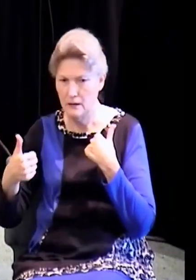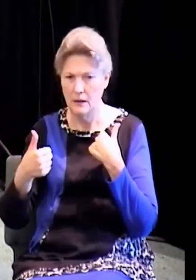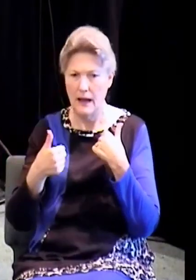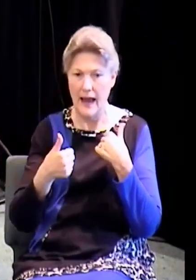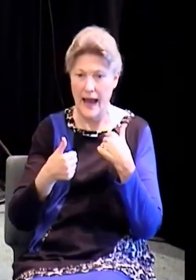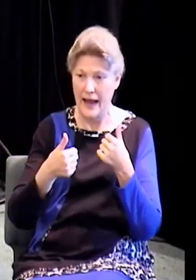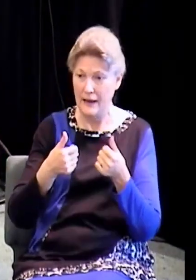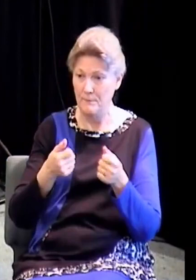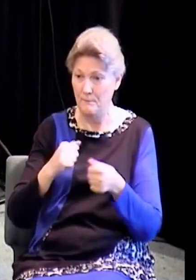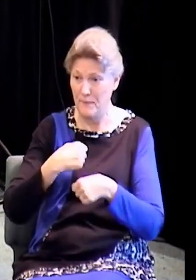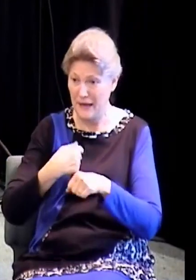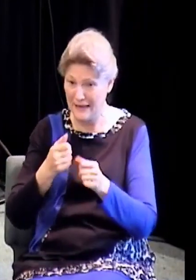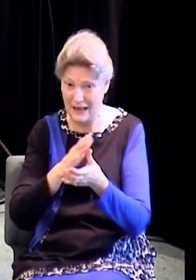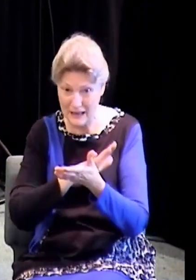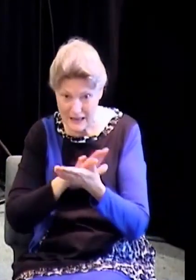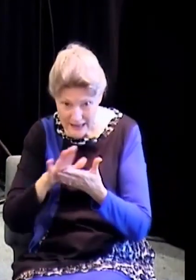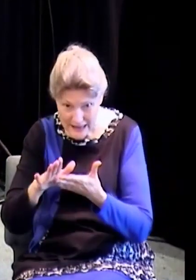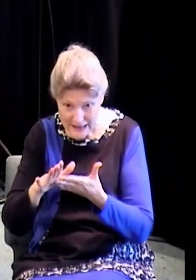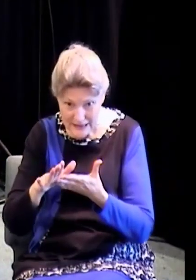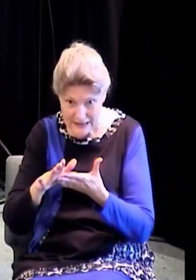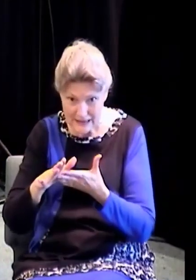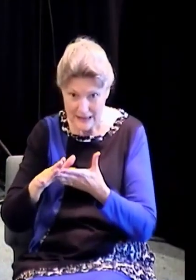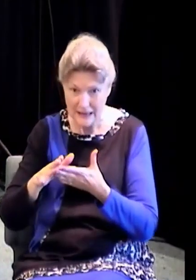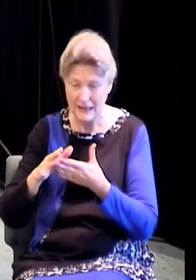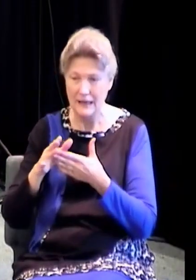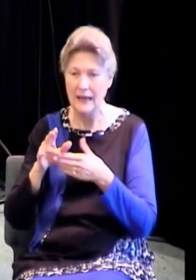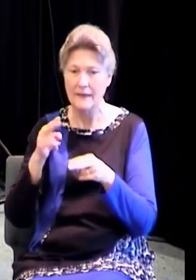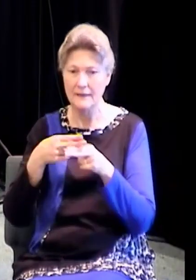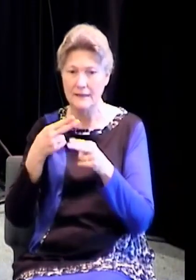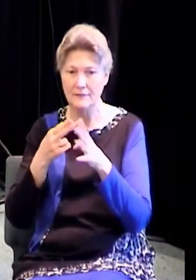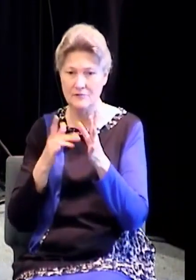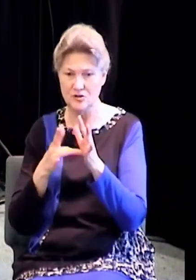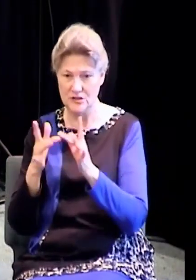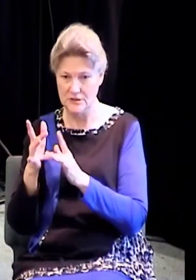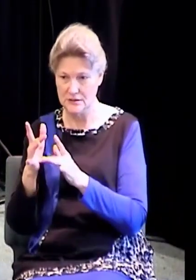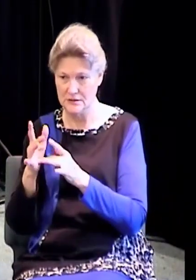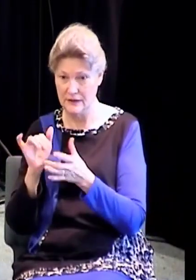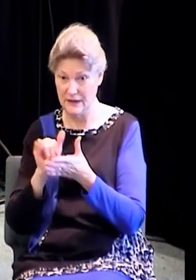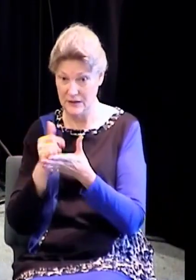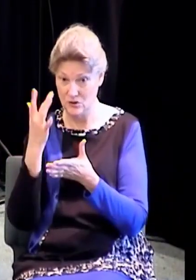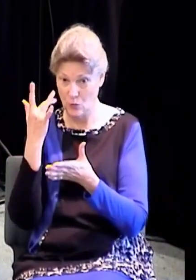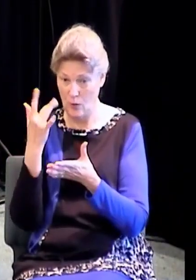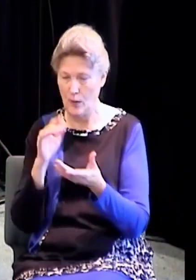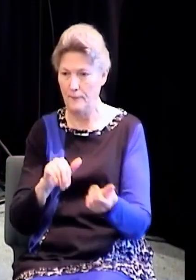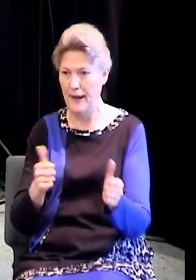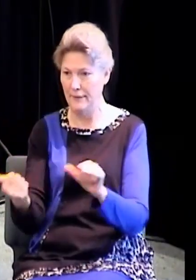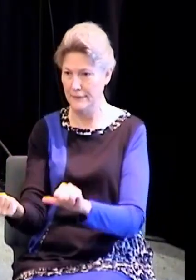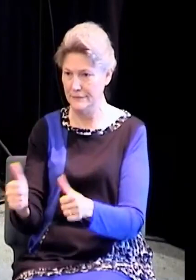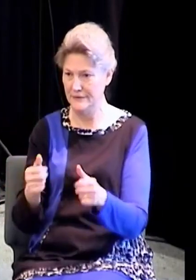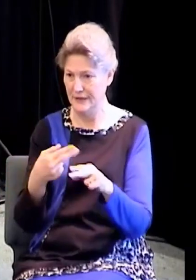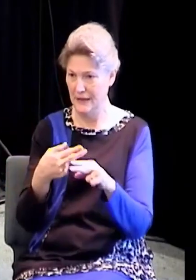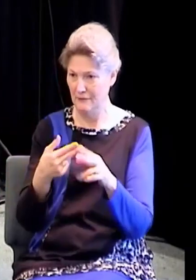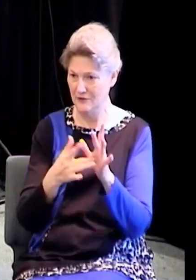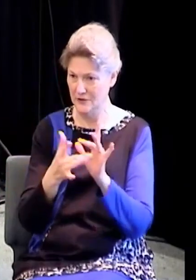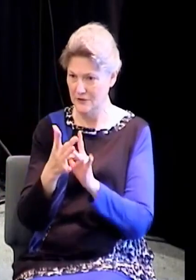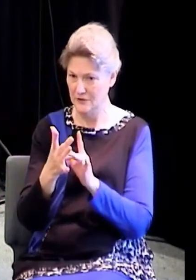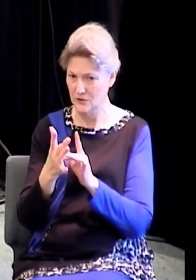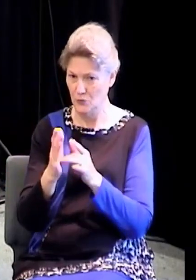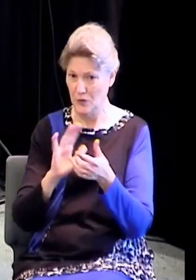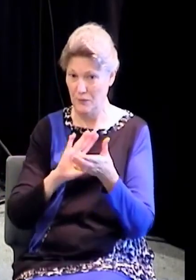Lord Jesus. That's why we baptize in the name of the Lord Jesus so we can be washed, which is scriptural, about 18 scriptures on